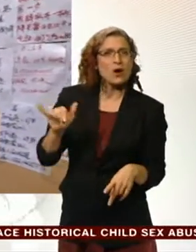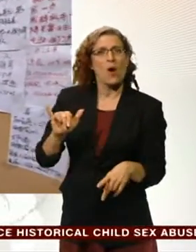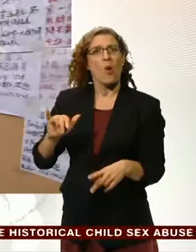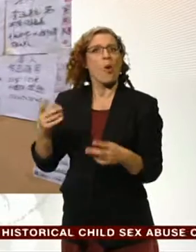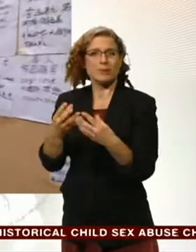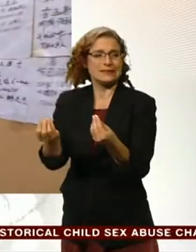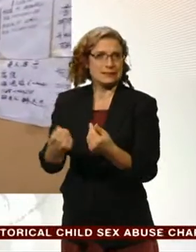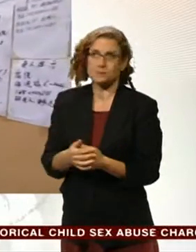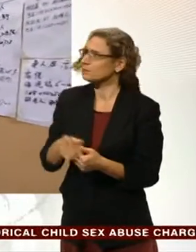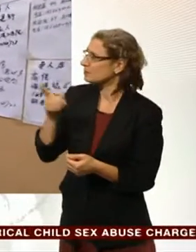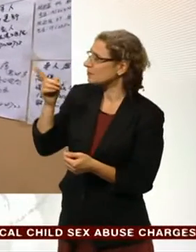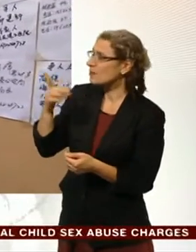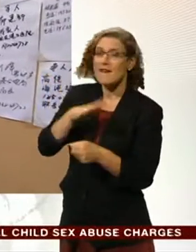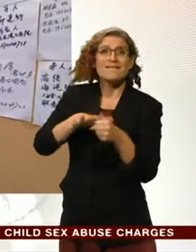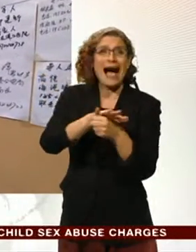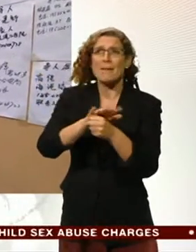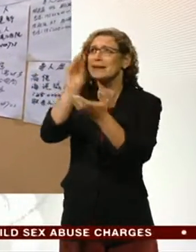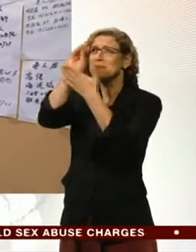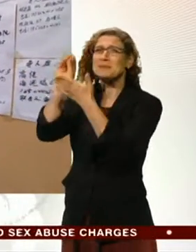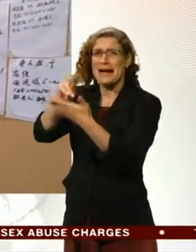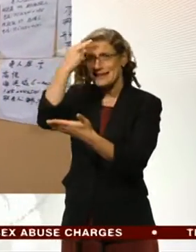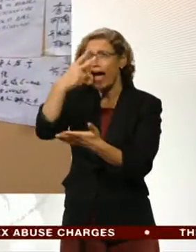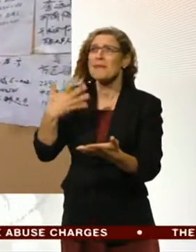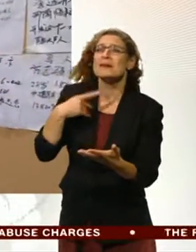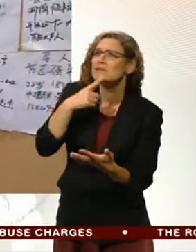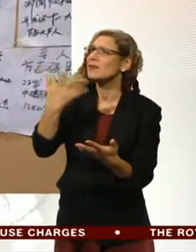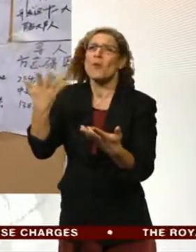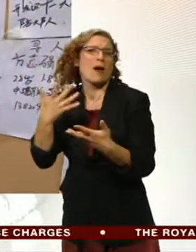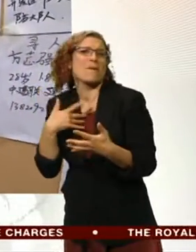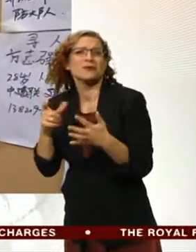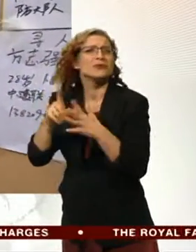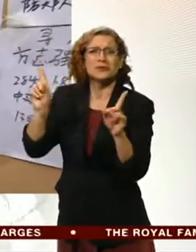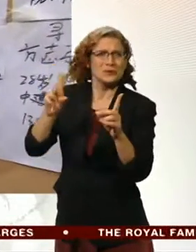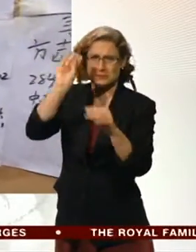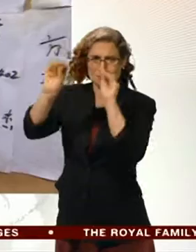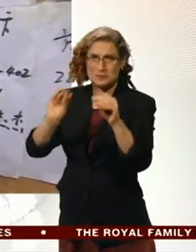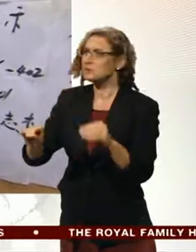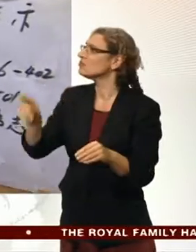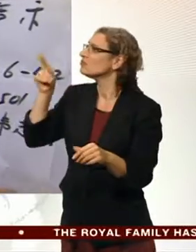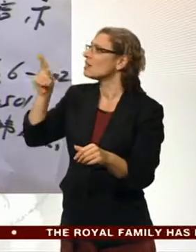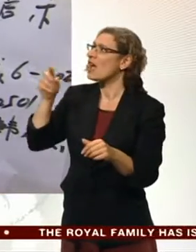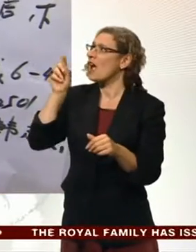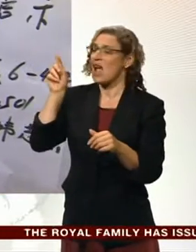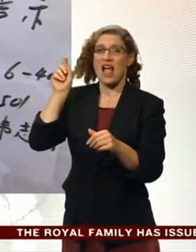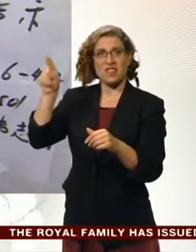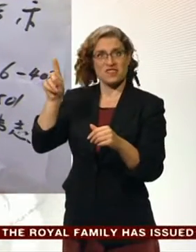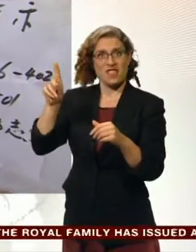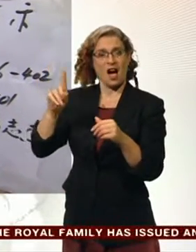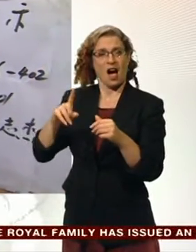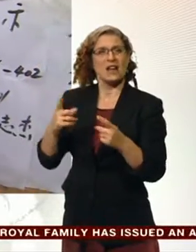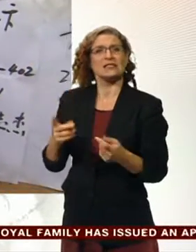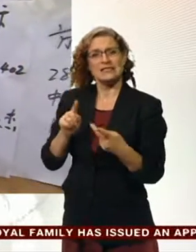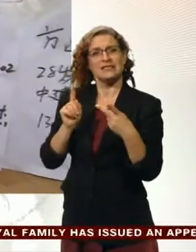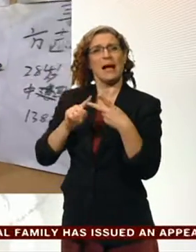been posted by family members looking for loved ones. This one here, the deputy chief of the Tianjin Harbour Force.